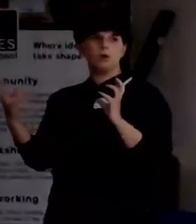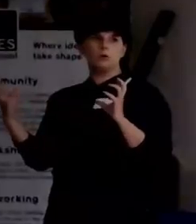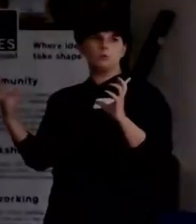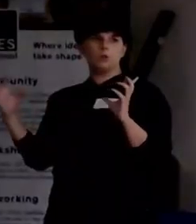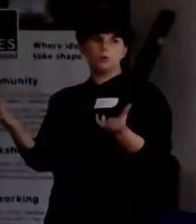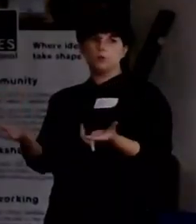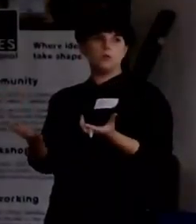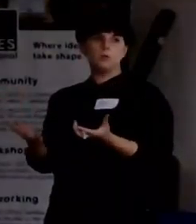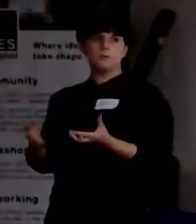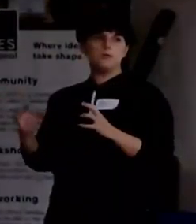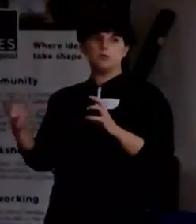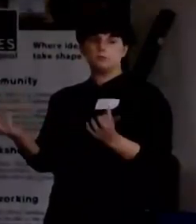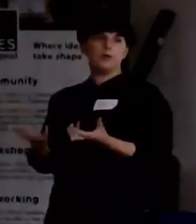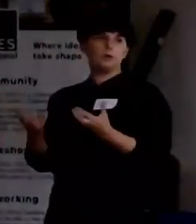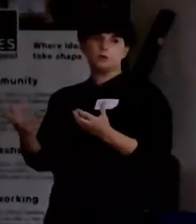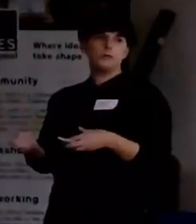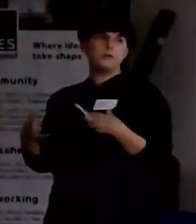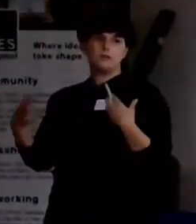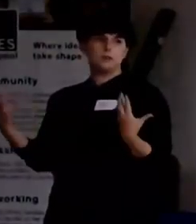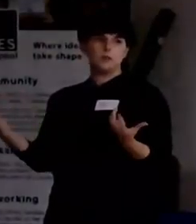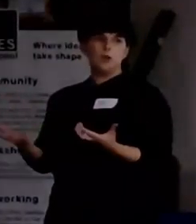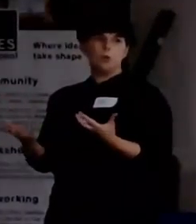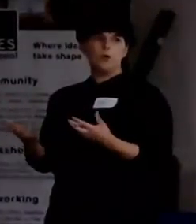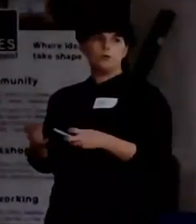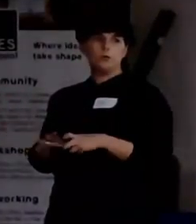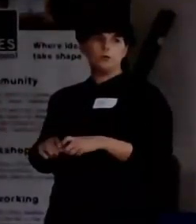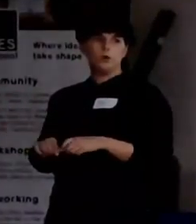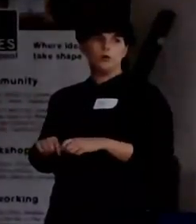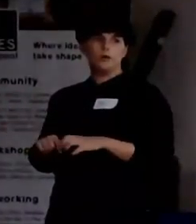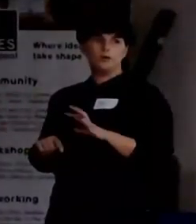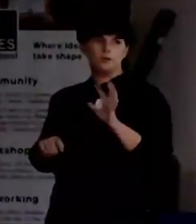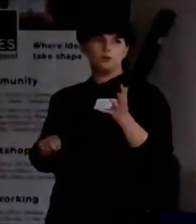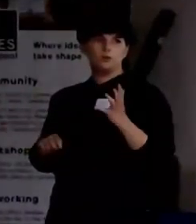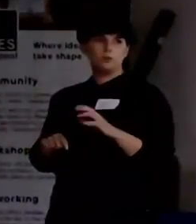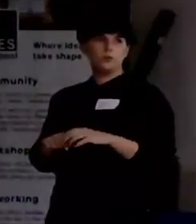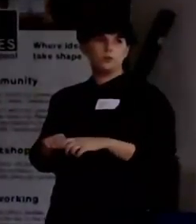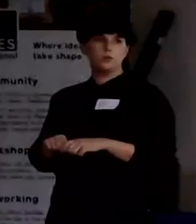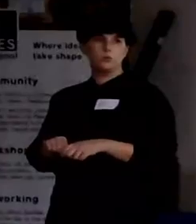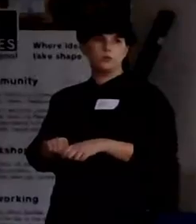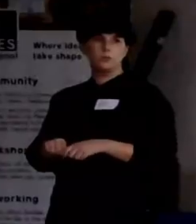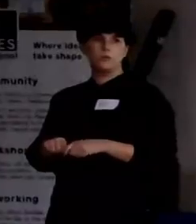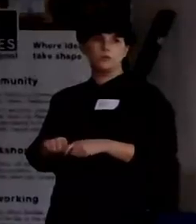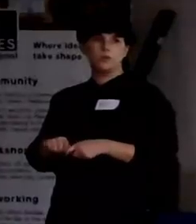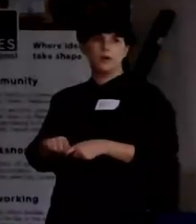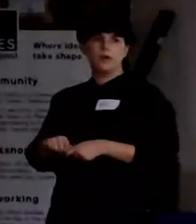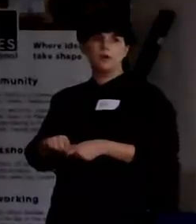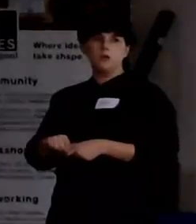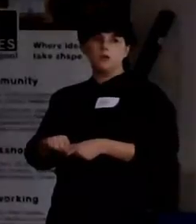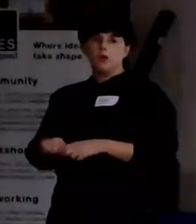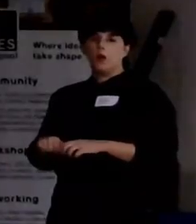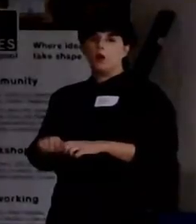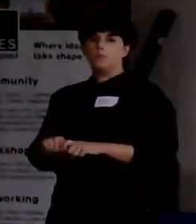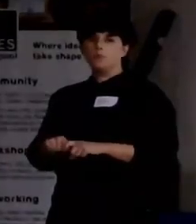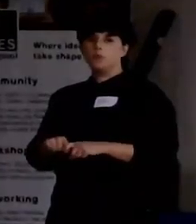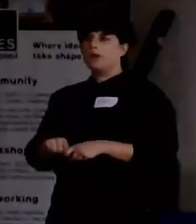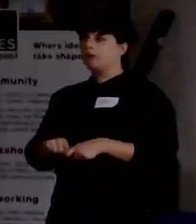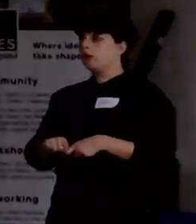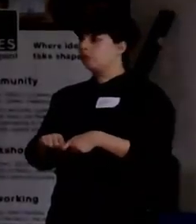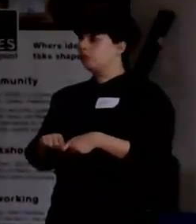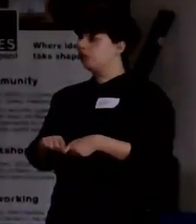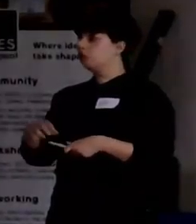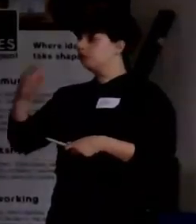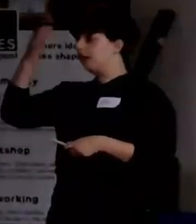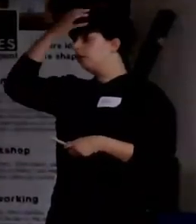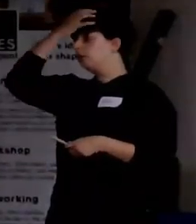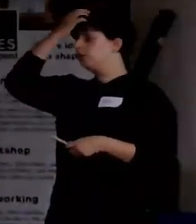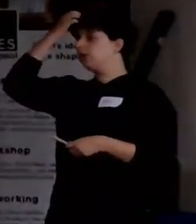community spaces, maker spaces, whatever you want to call it. And these are some of the things we'll explore today to have